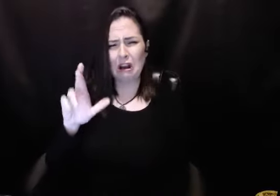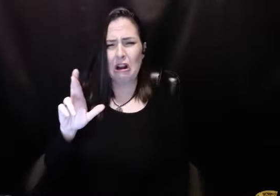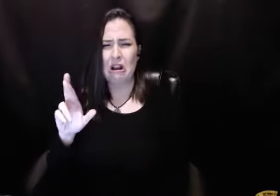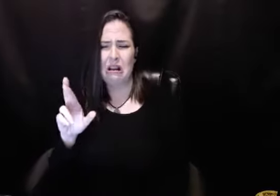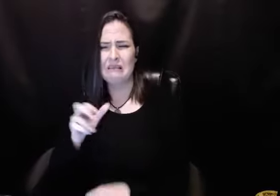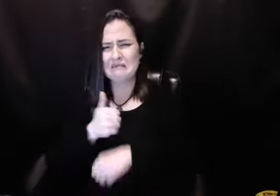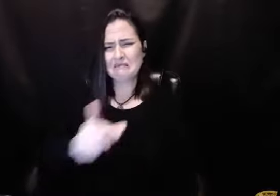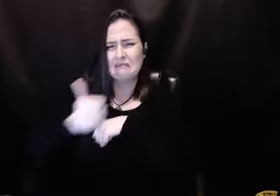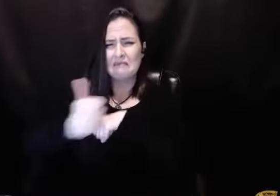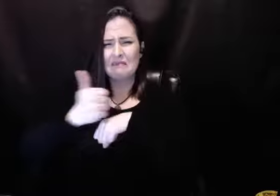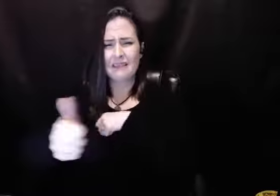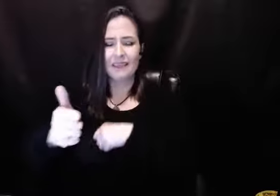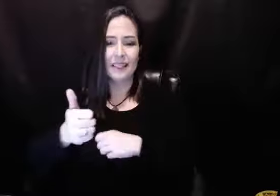saying, traitor, traitor.